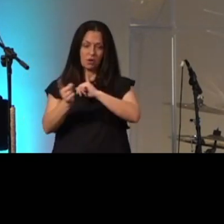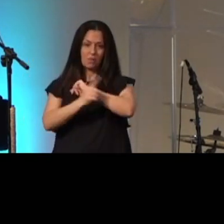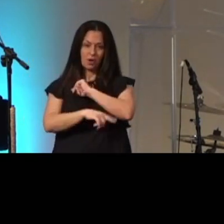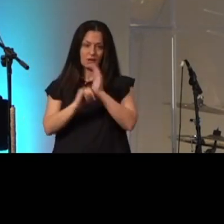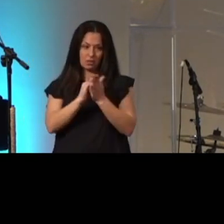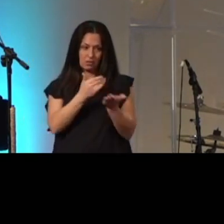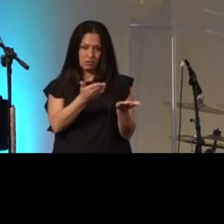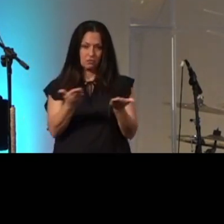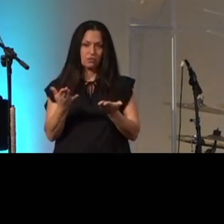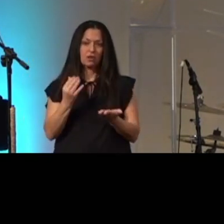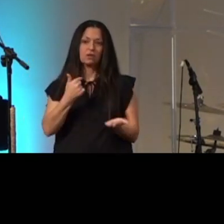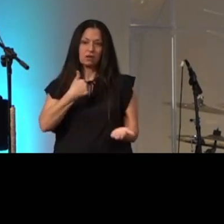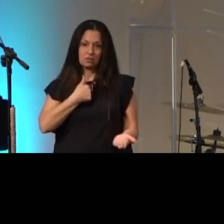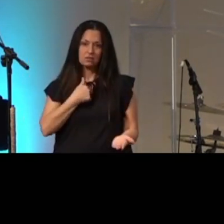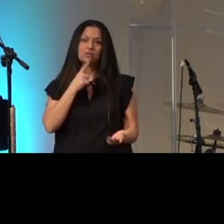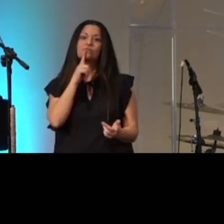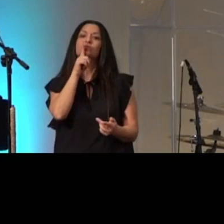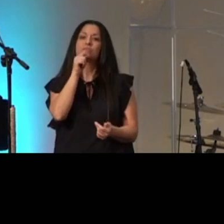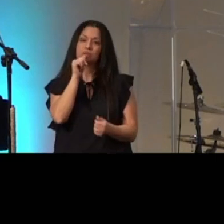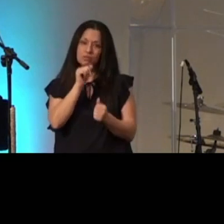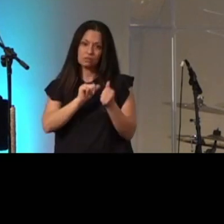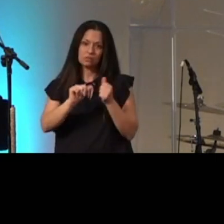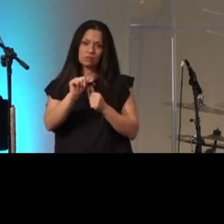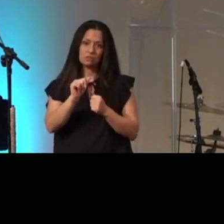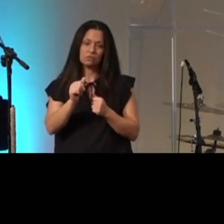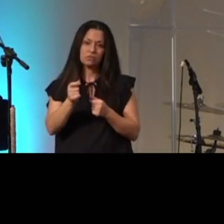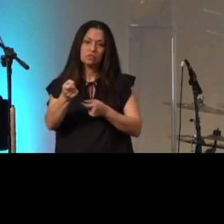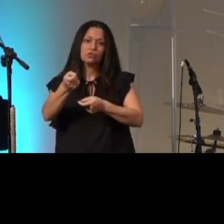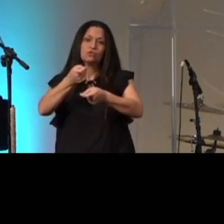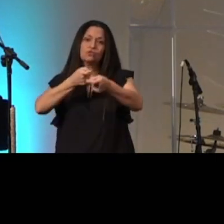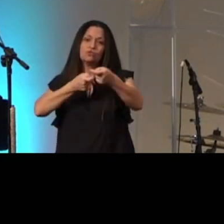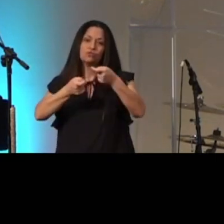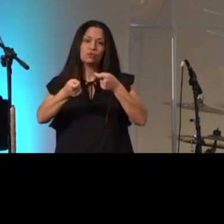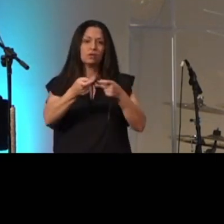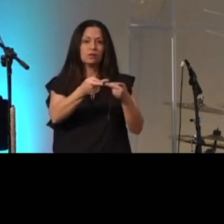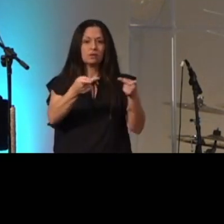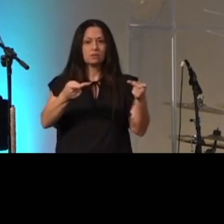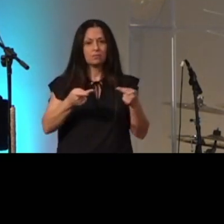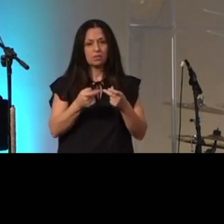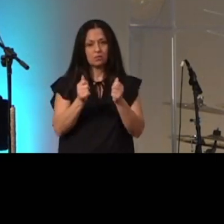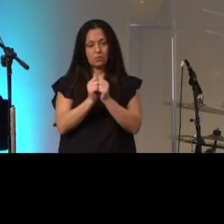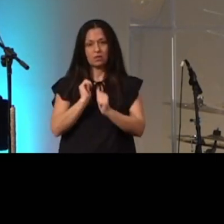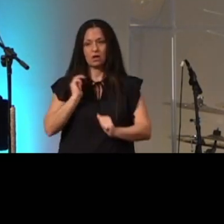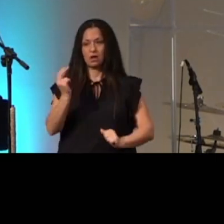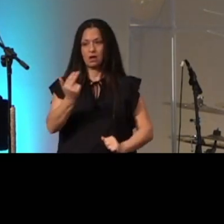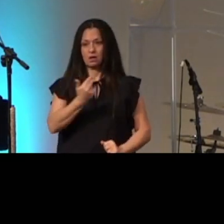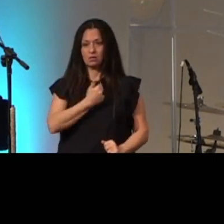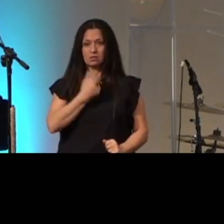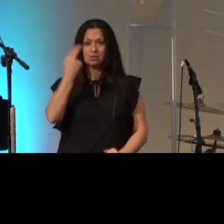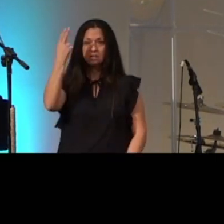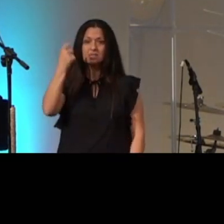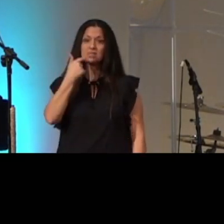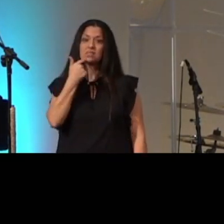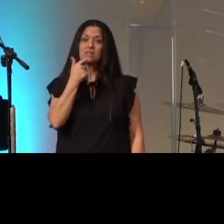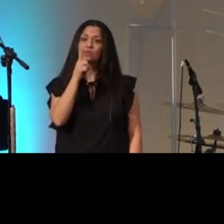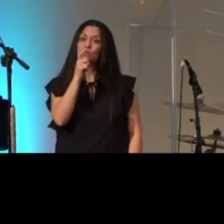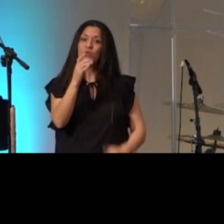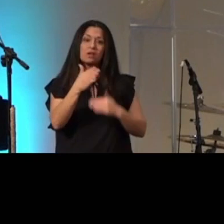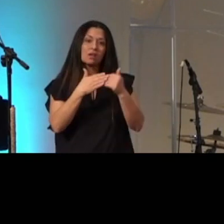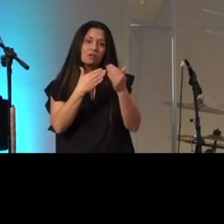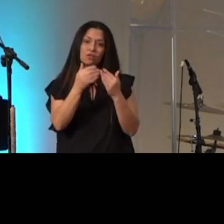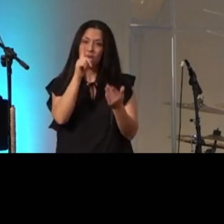you and I deserve he traded places with us and he said whoever believes in me